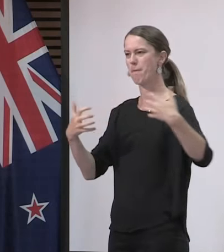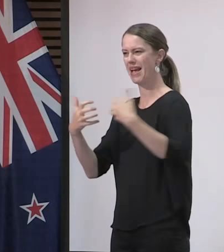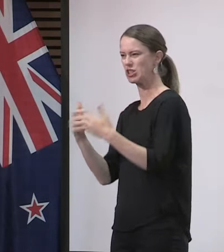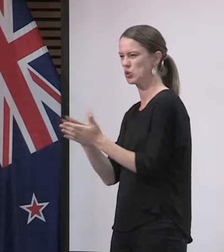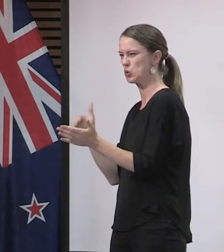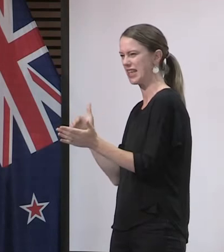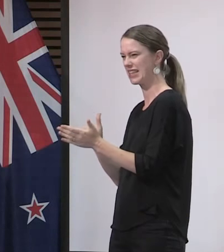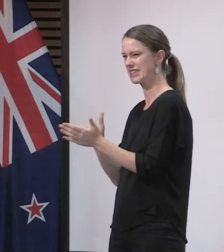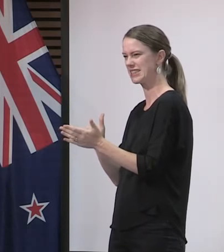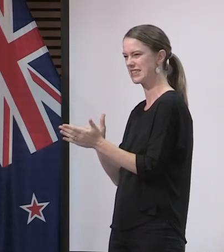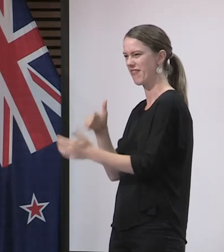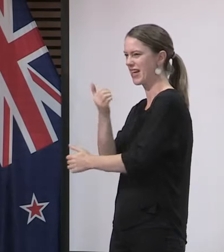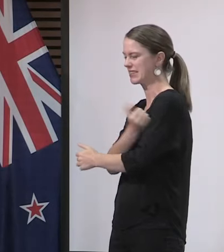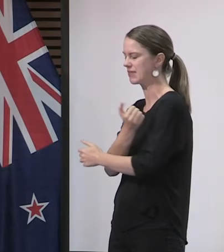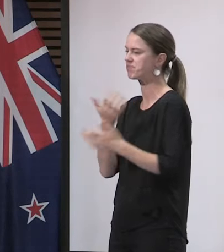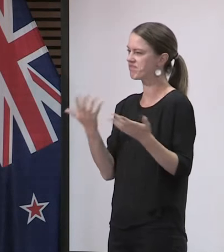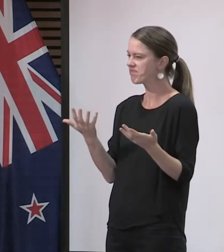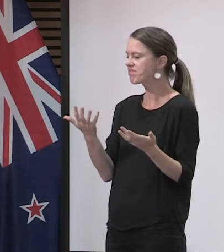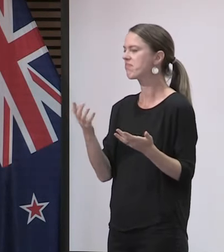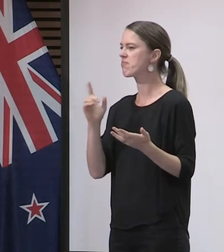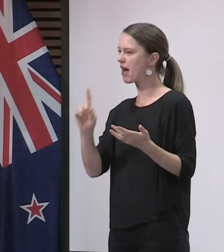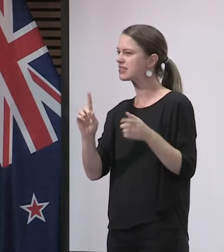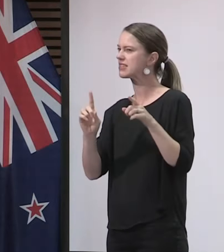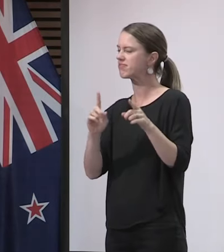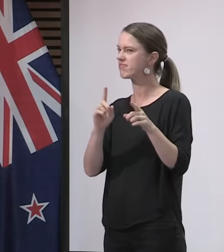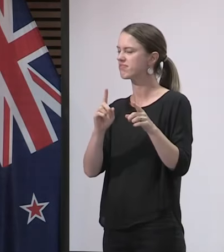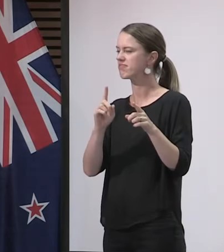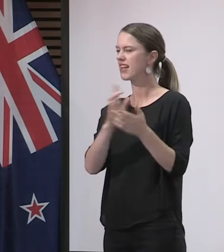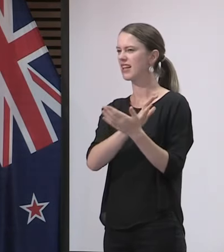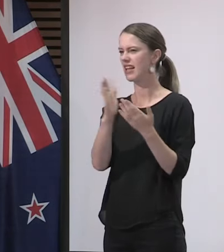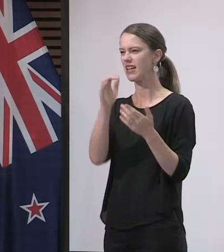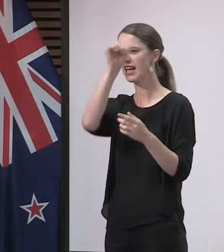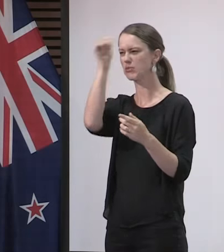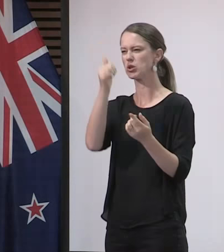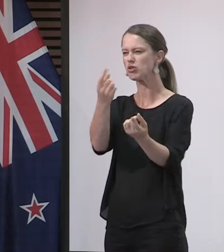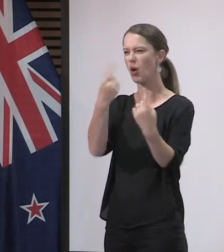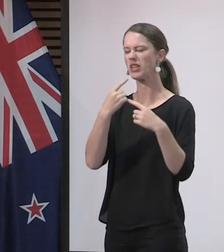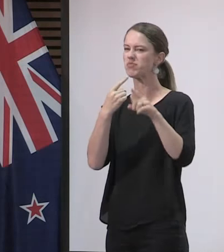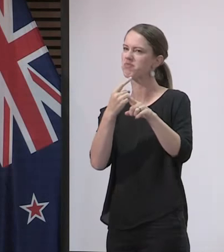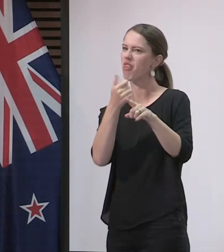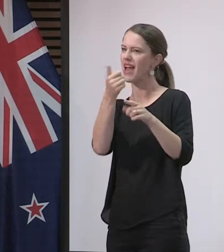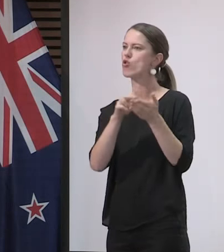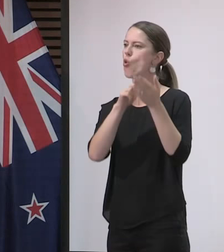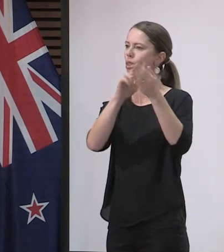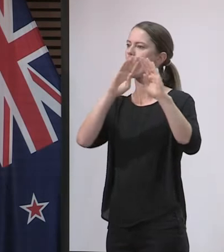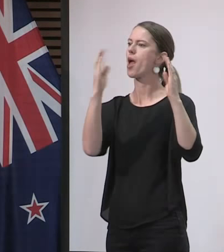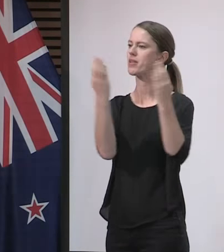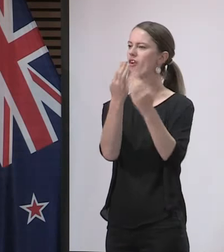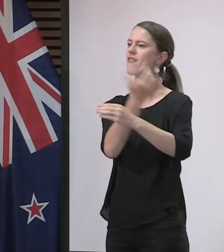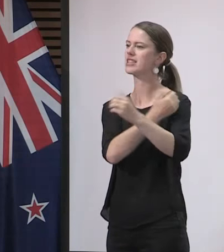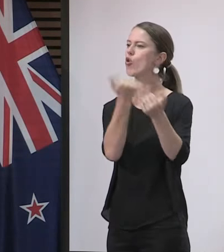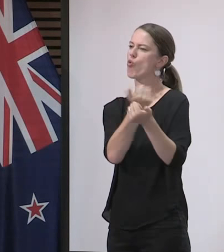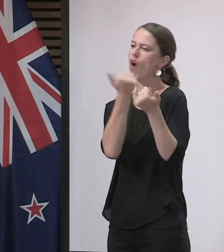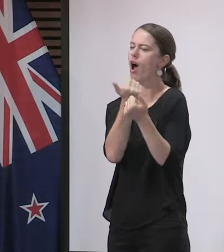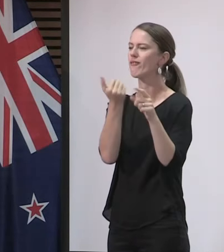existing Southern Hemisphere vaccine. However, the advice has been very clear from our experts that using this vaccine